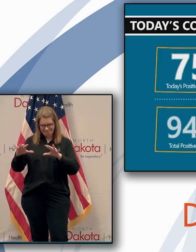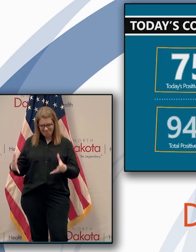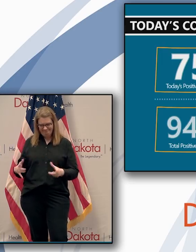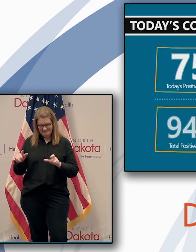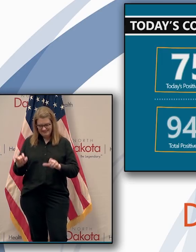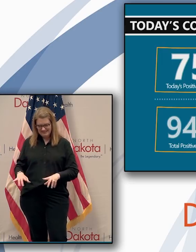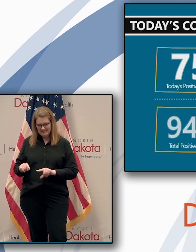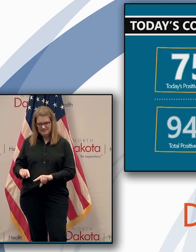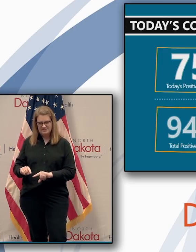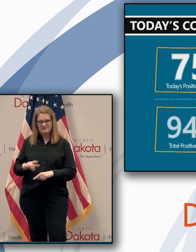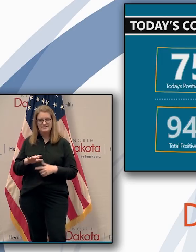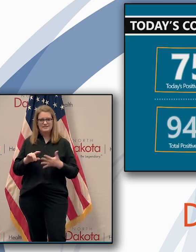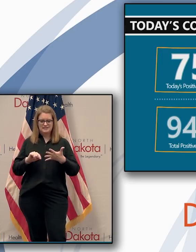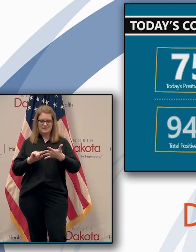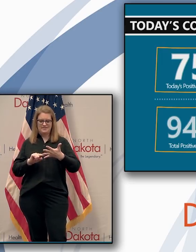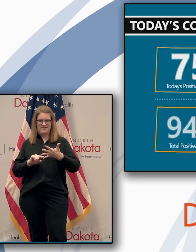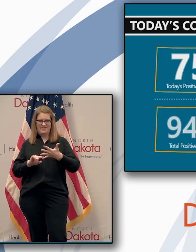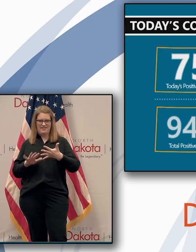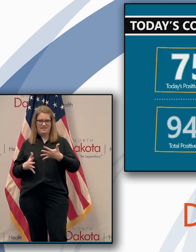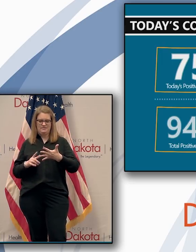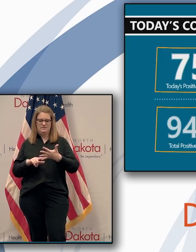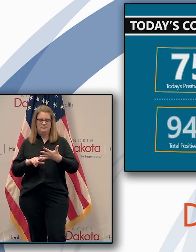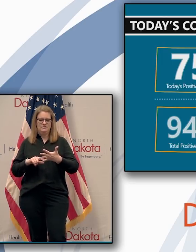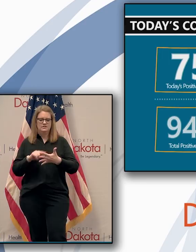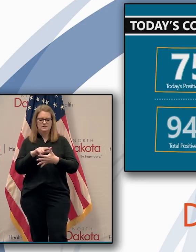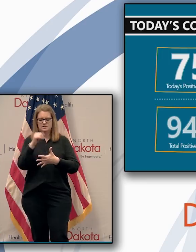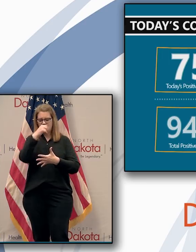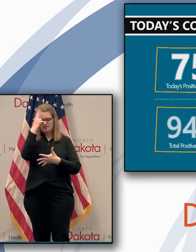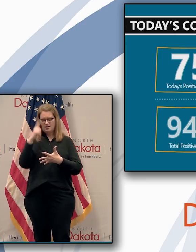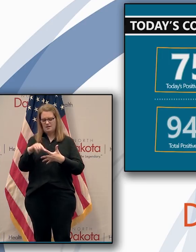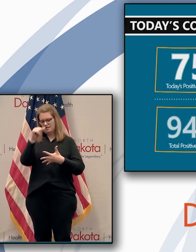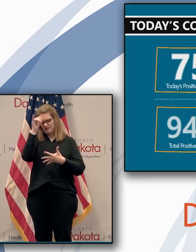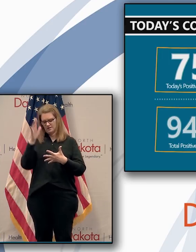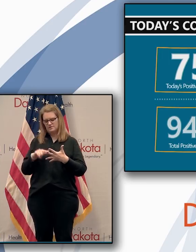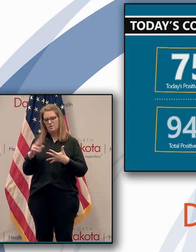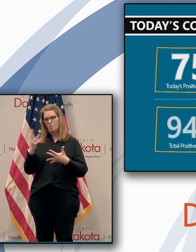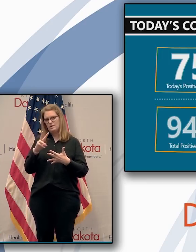behind Hawaii, Alaska, West Virginia and Montana.